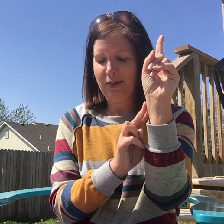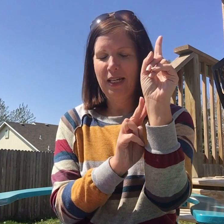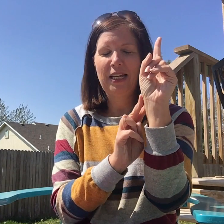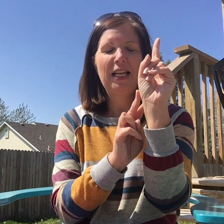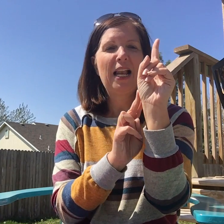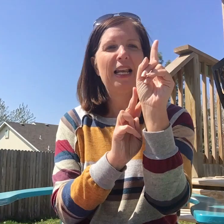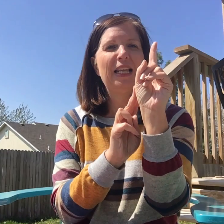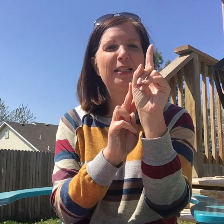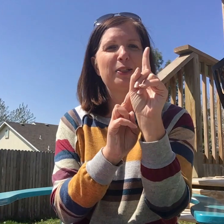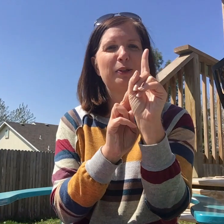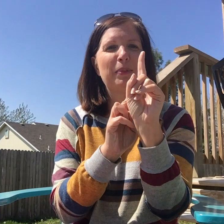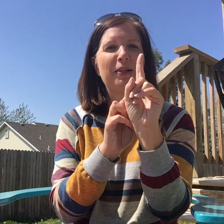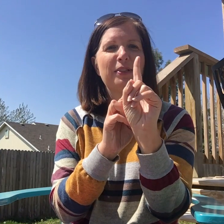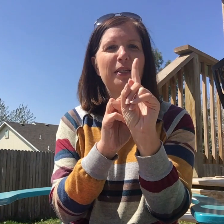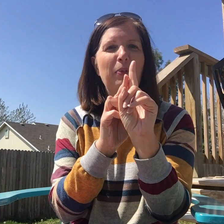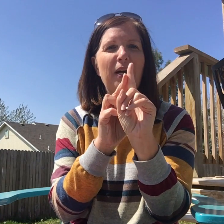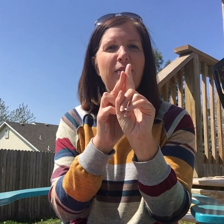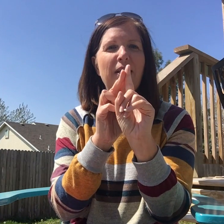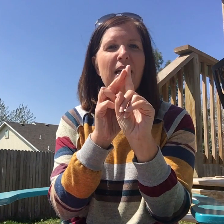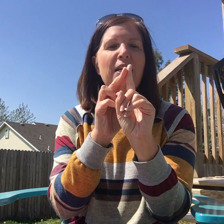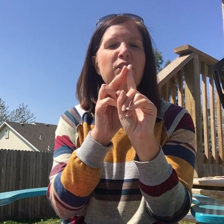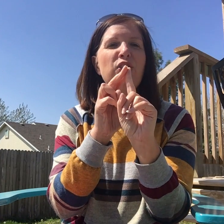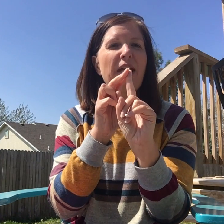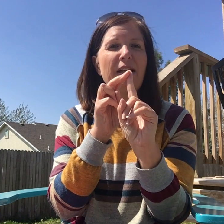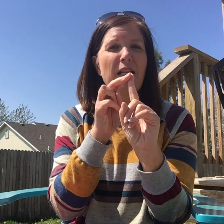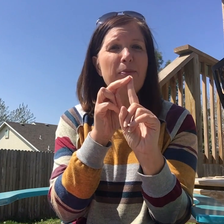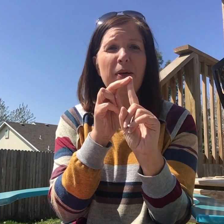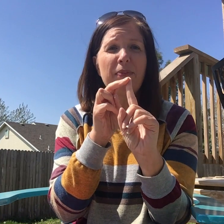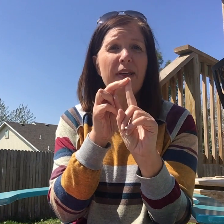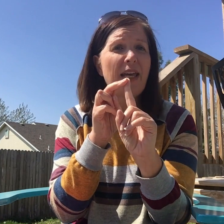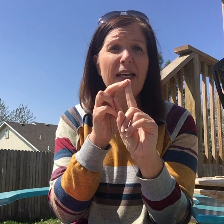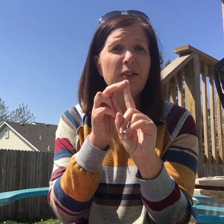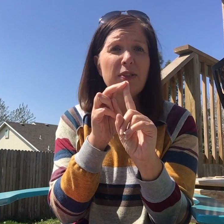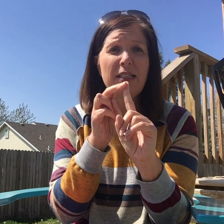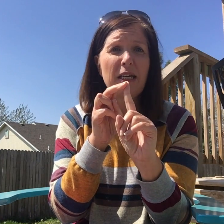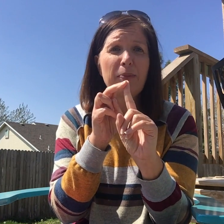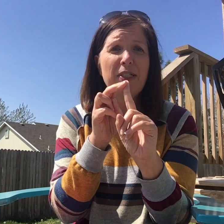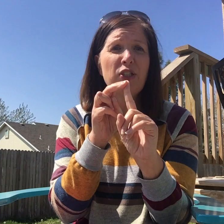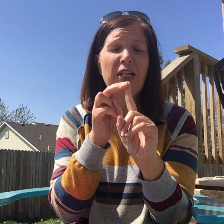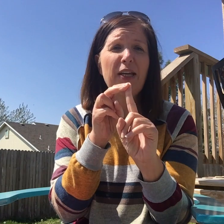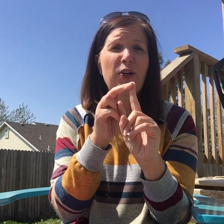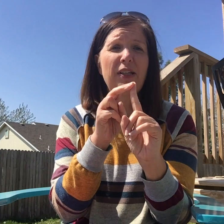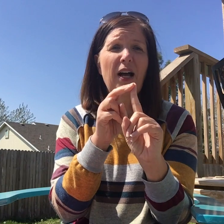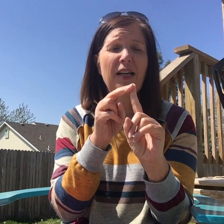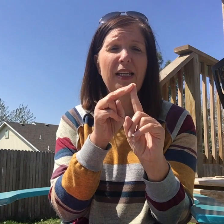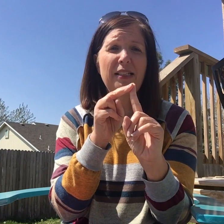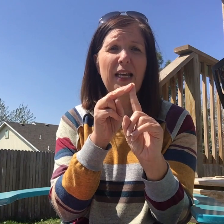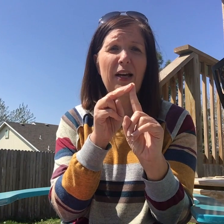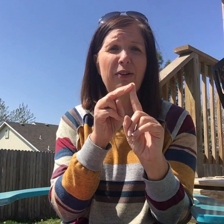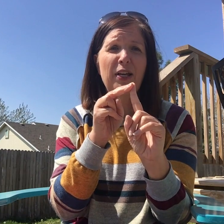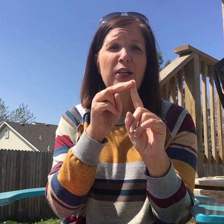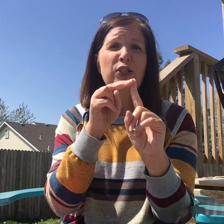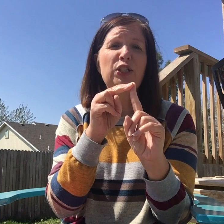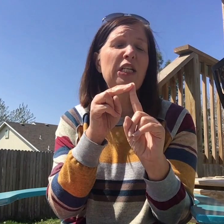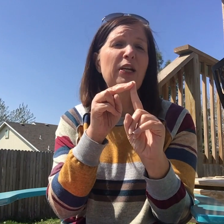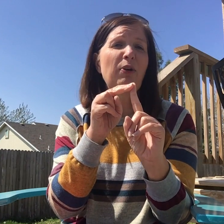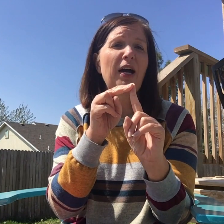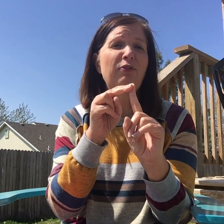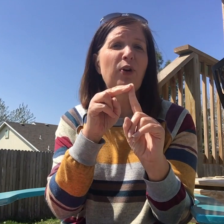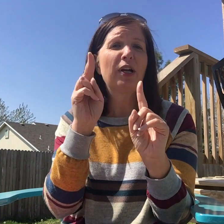little Mousy Brown she climbed up the candlestick but she could not get down but could cried for